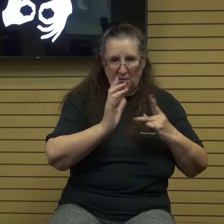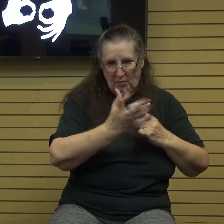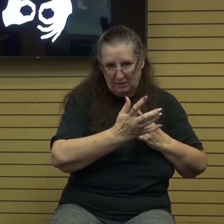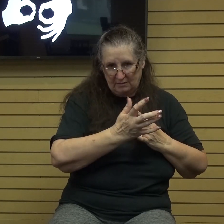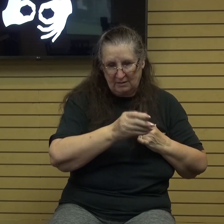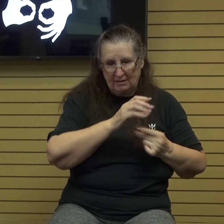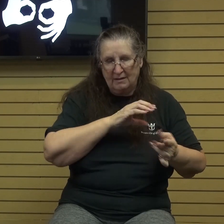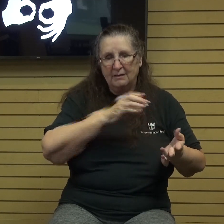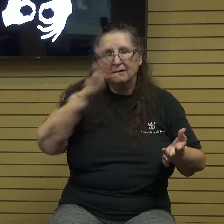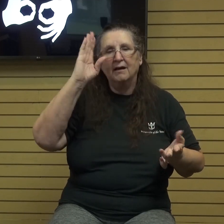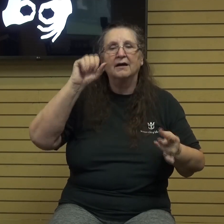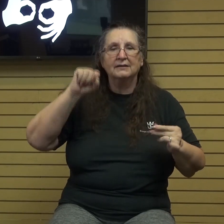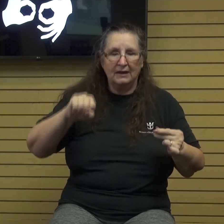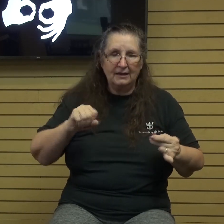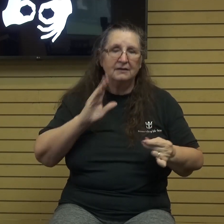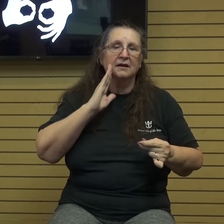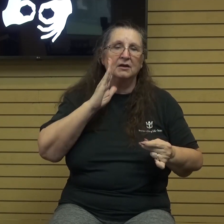can and will do great things.